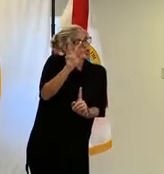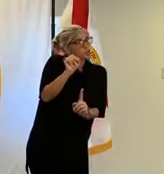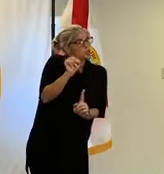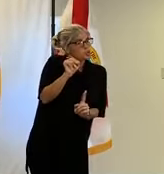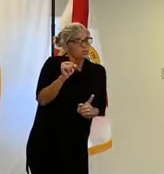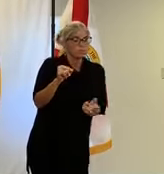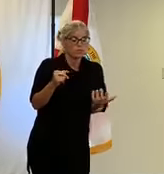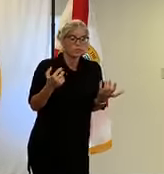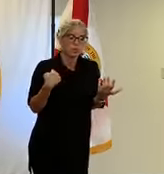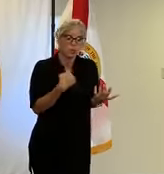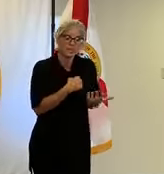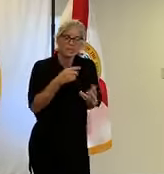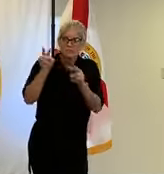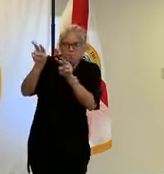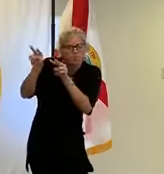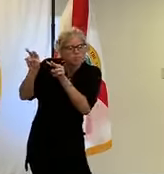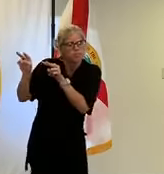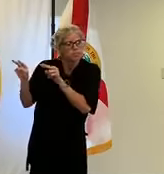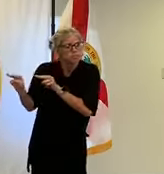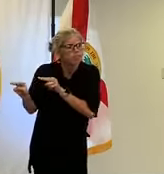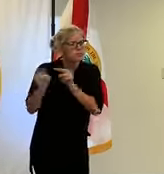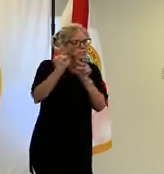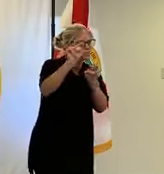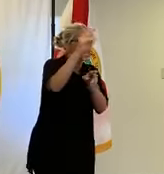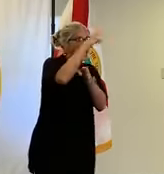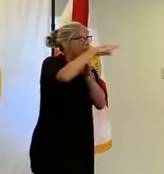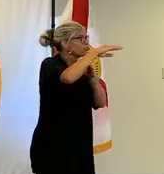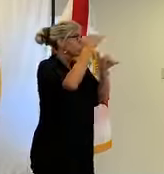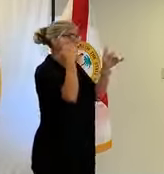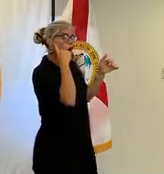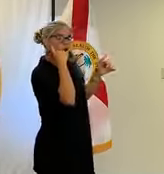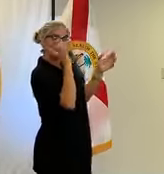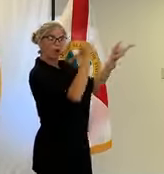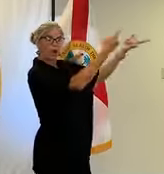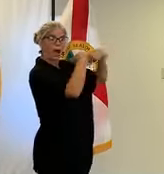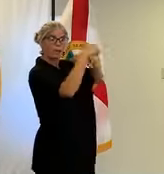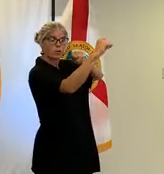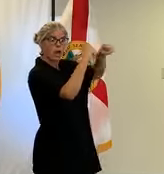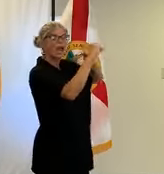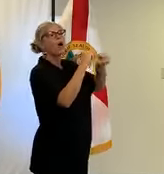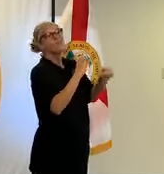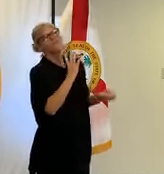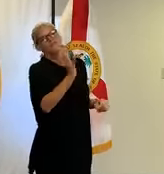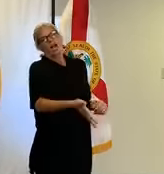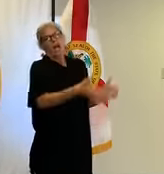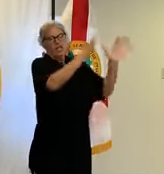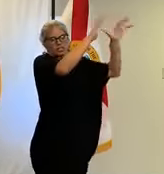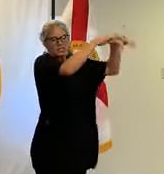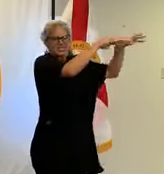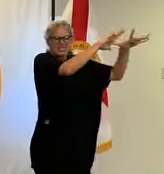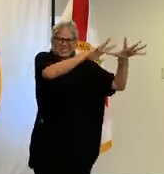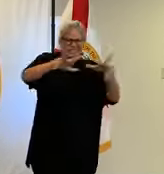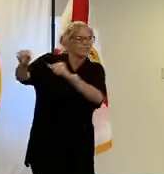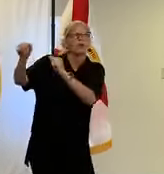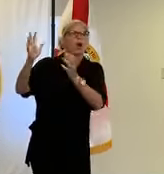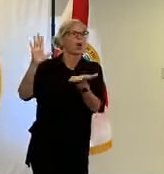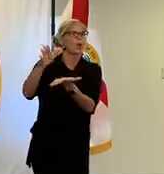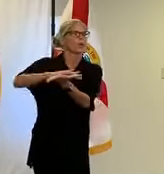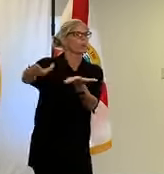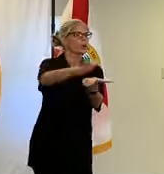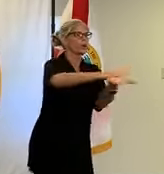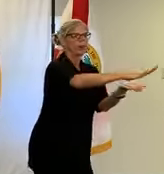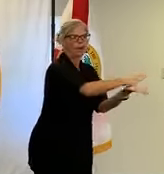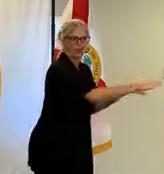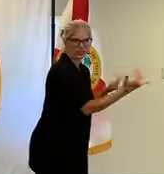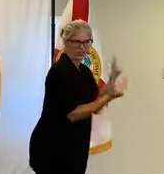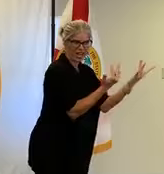seasonal afternoon thunderstorms that are going to start popping up so hopefully we can get out of the wildfire season fairly soon so one other thing is just one